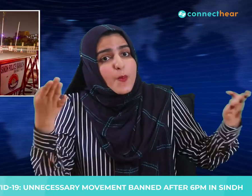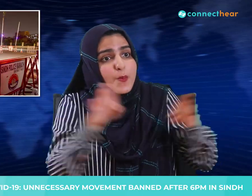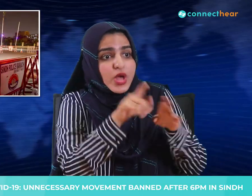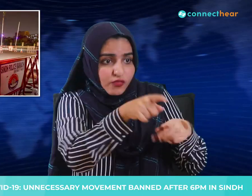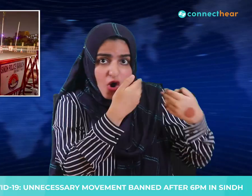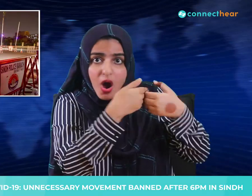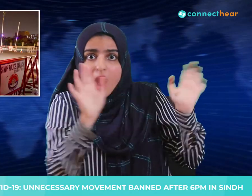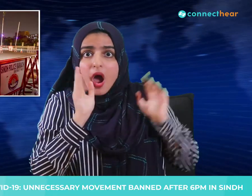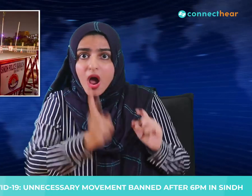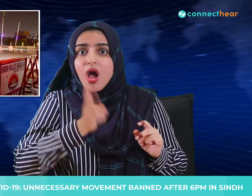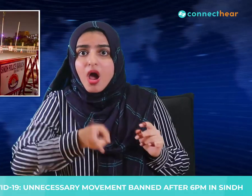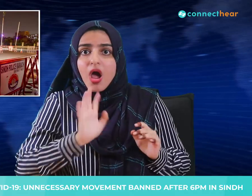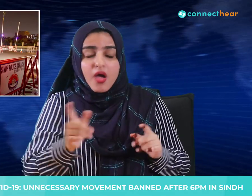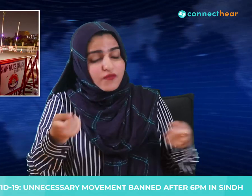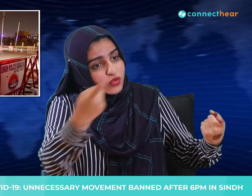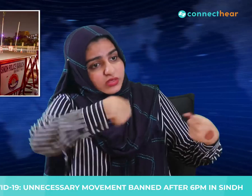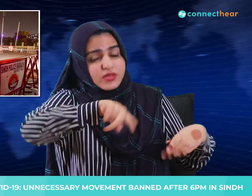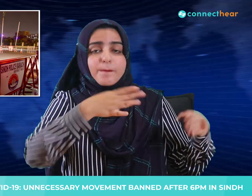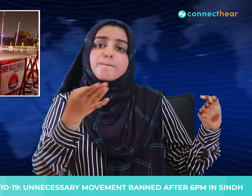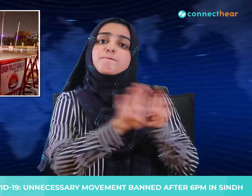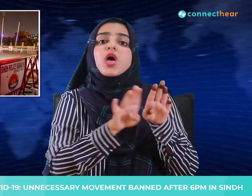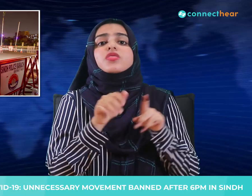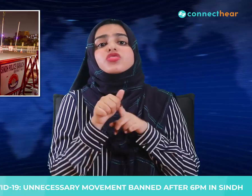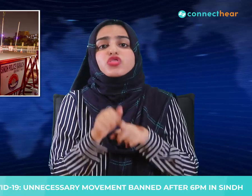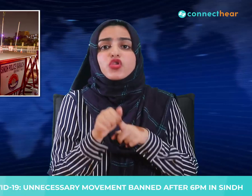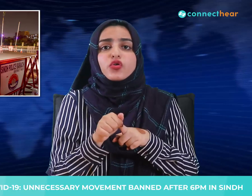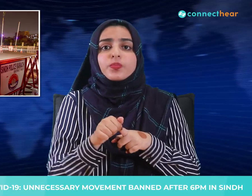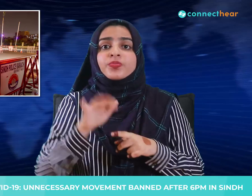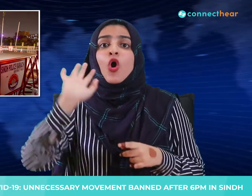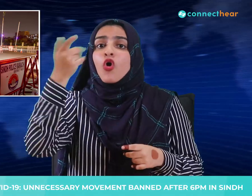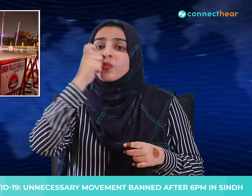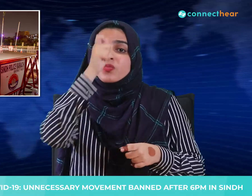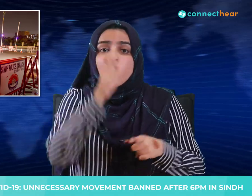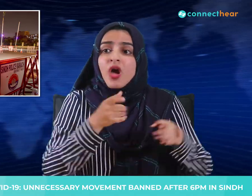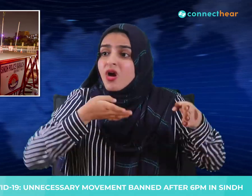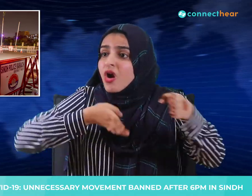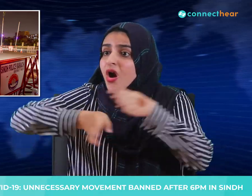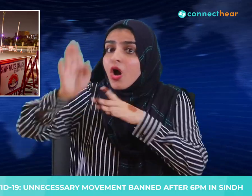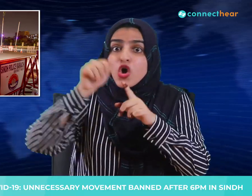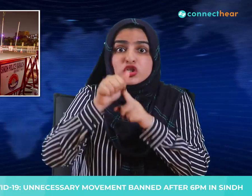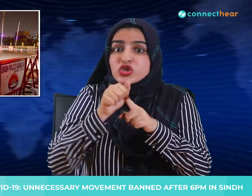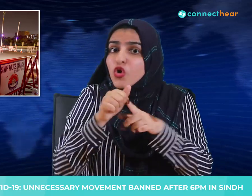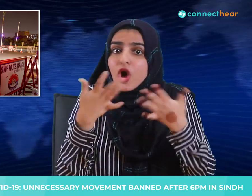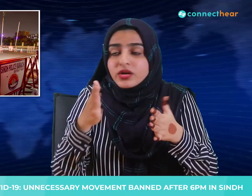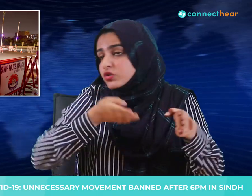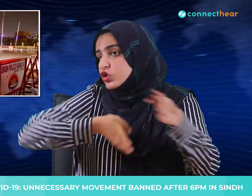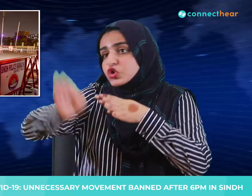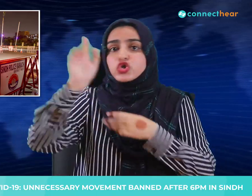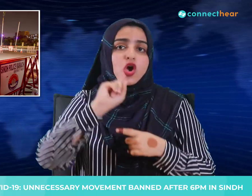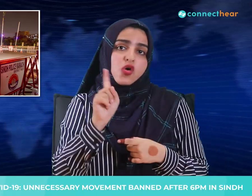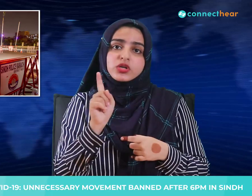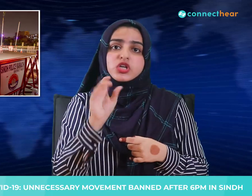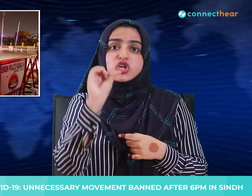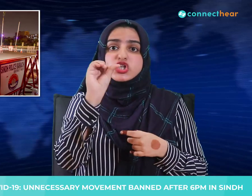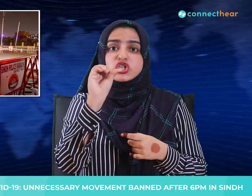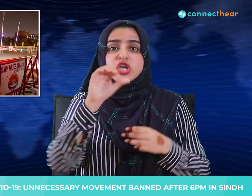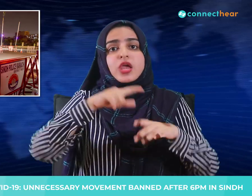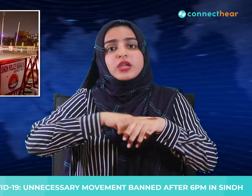He urged people to stay home and avoid going out without any valid reason. Witnessing the current abnormal